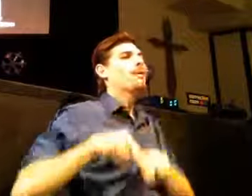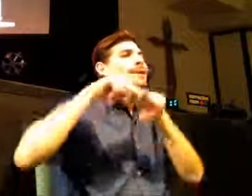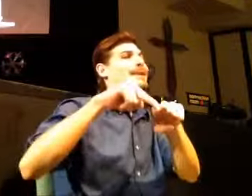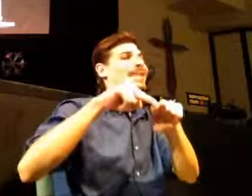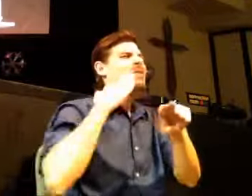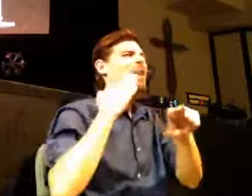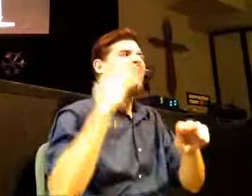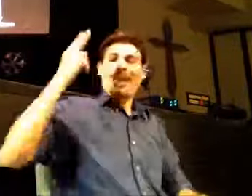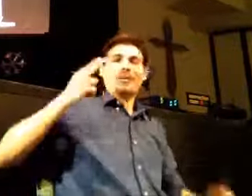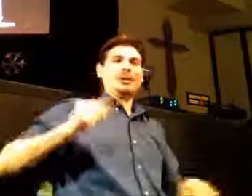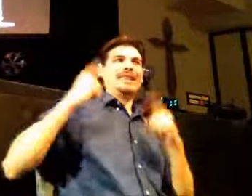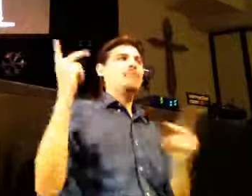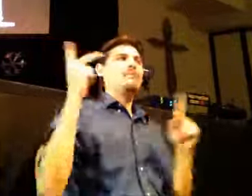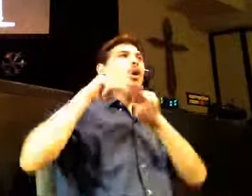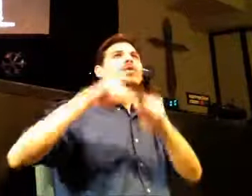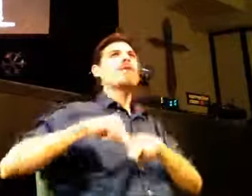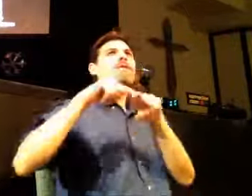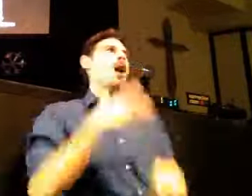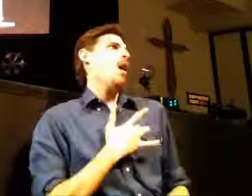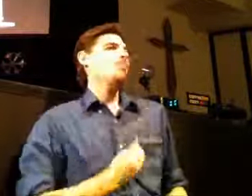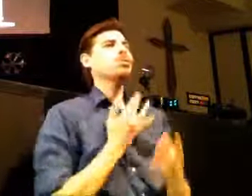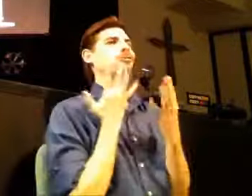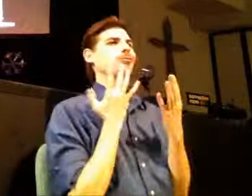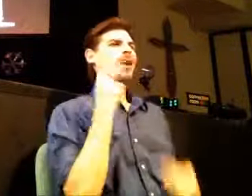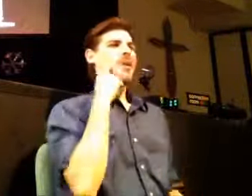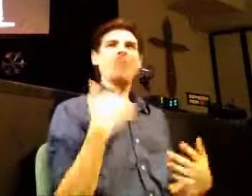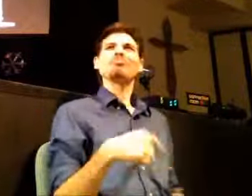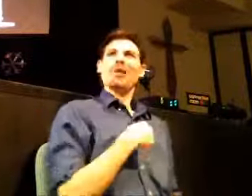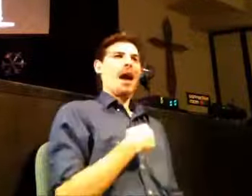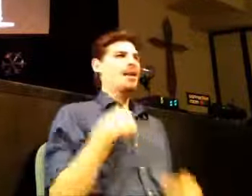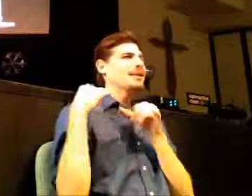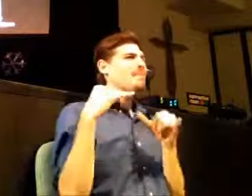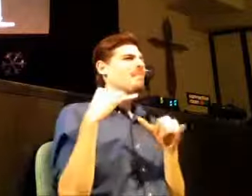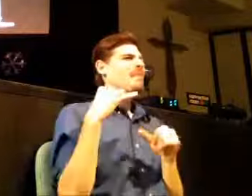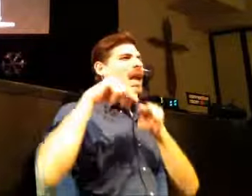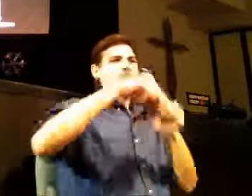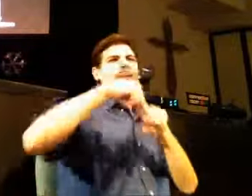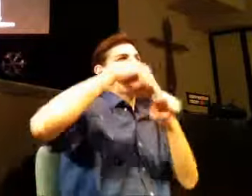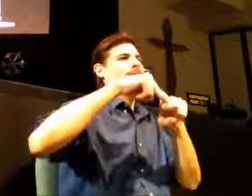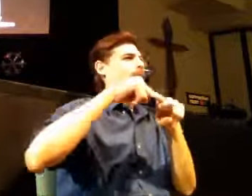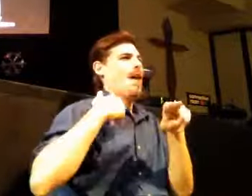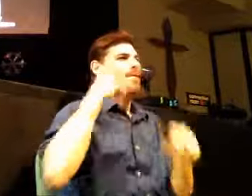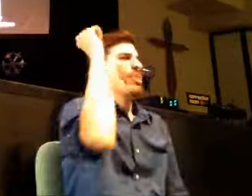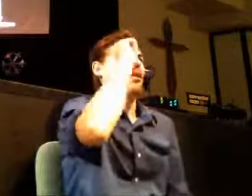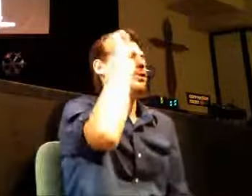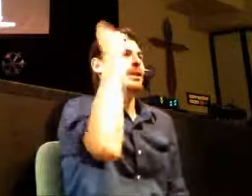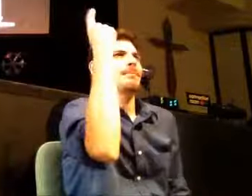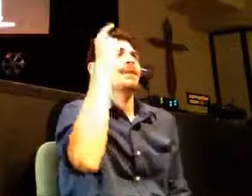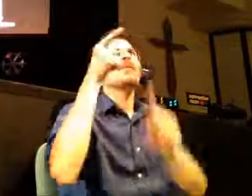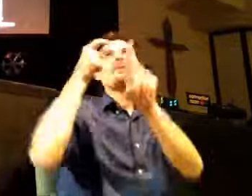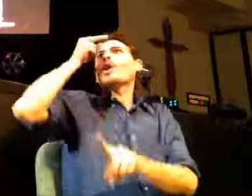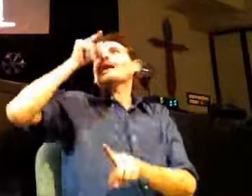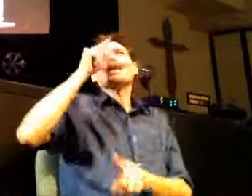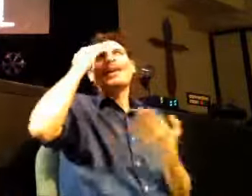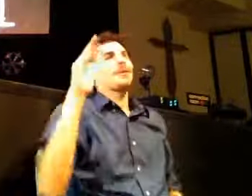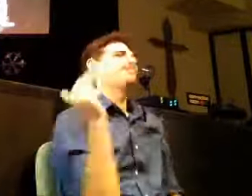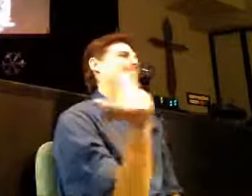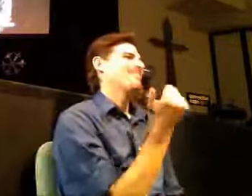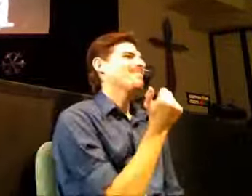somewhere in Scripture there's some deep theology to surfing I just haven't found it yet, but when I do, I think there is some obscure Greek meaning someplace, but I'll find it out, I'll it and I'll get there, but I'm sure it So I go